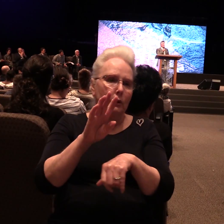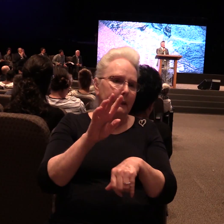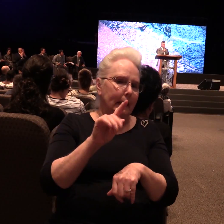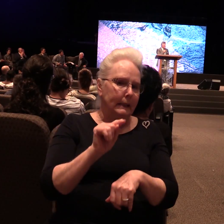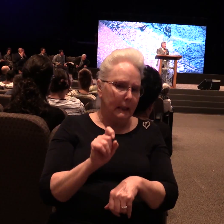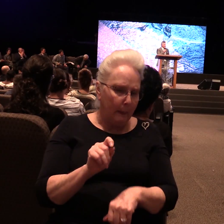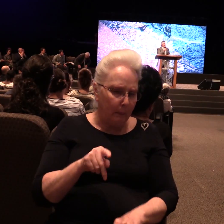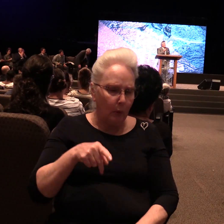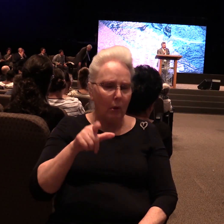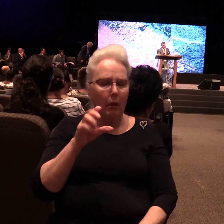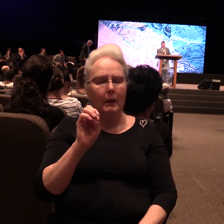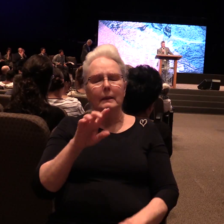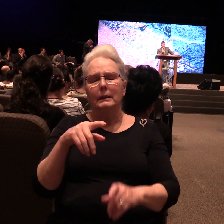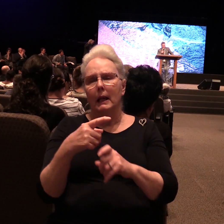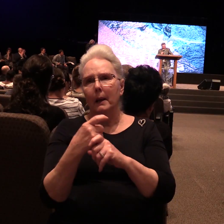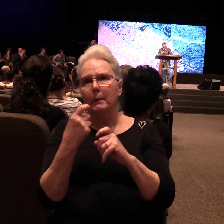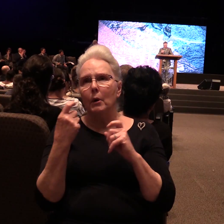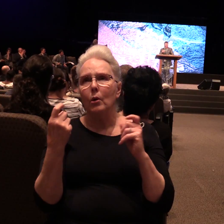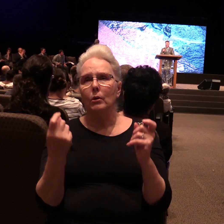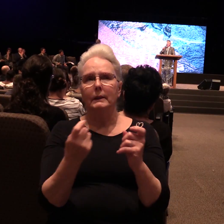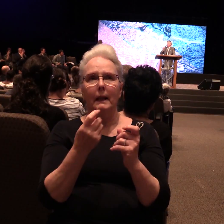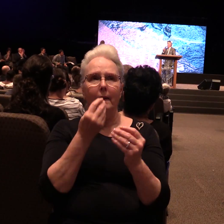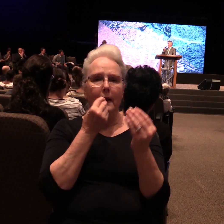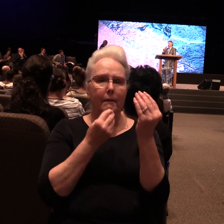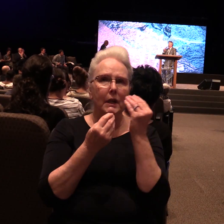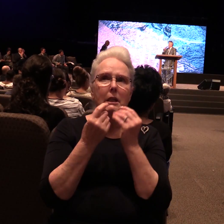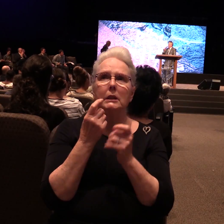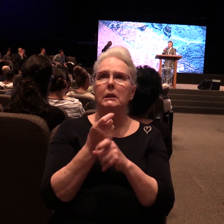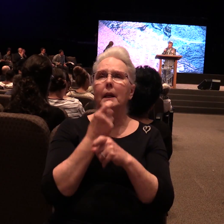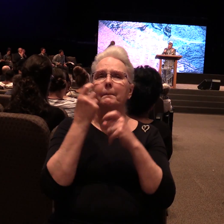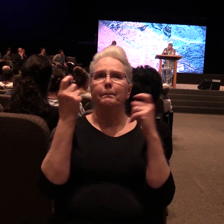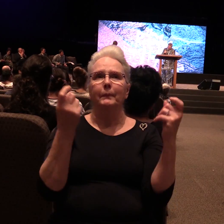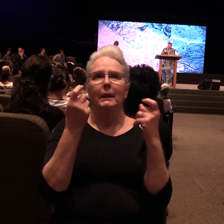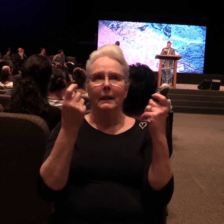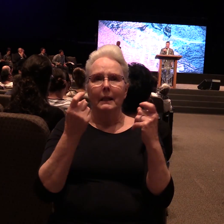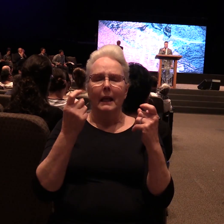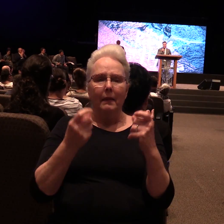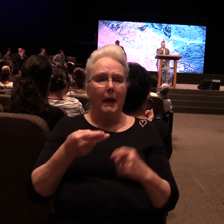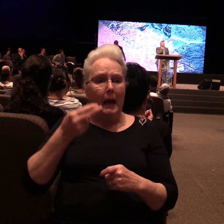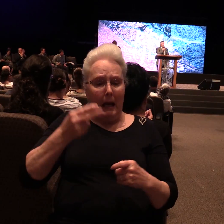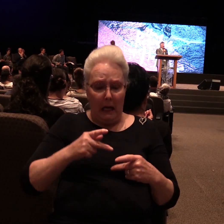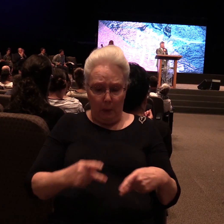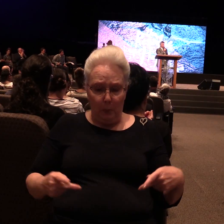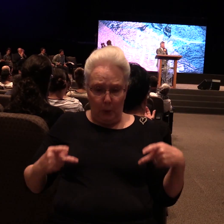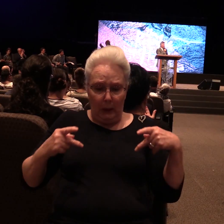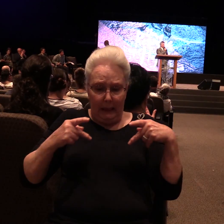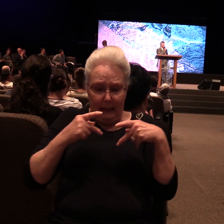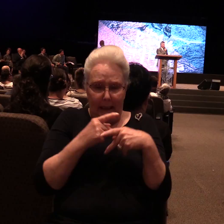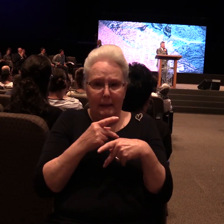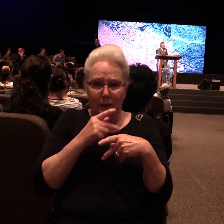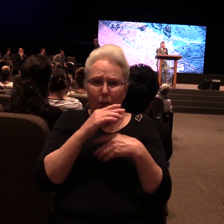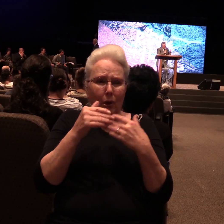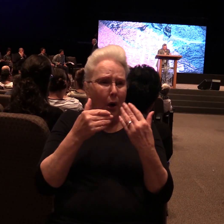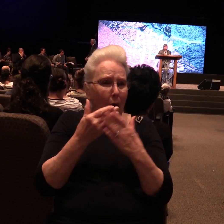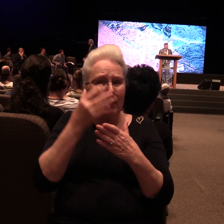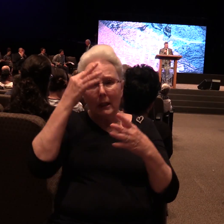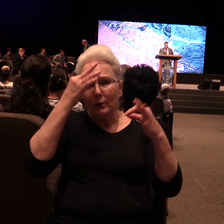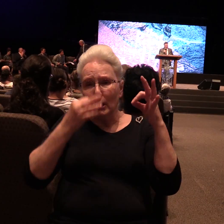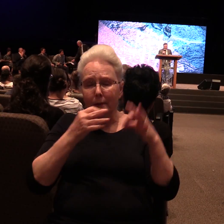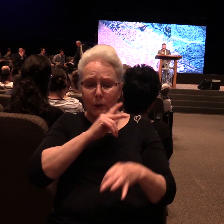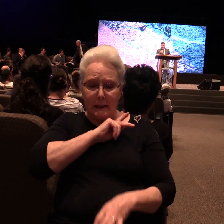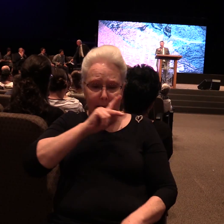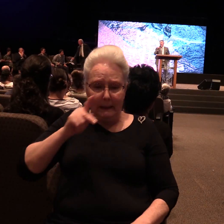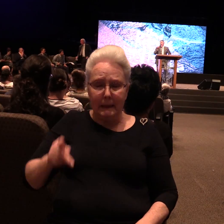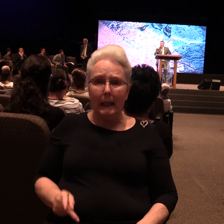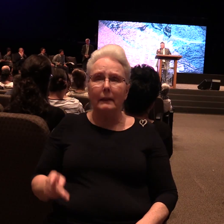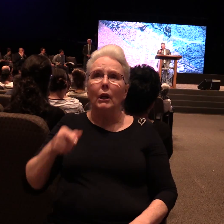The ceremonies, the feasts. Past the war and Pentecost. Through the high priest and the Levitical priesthood. Past the judges and the kings. Down